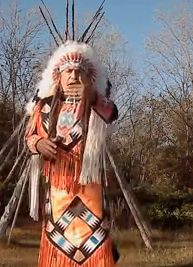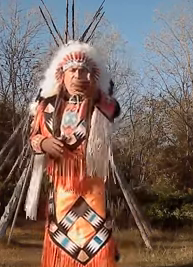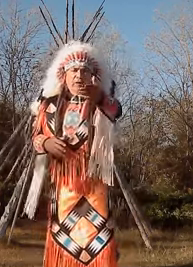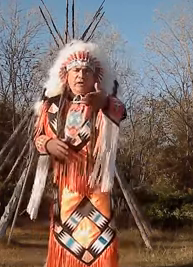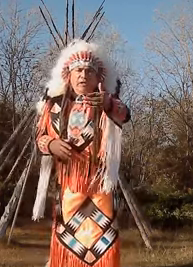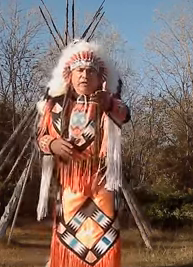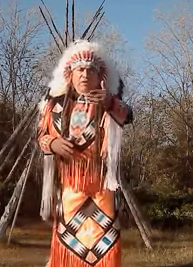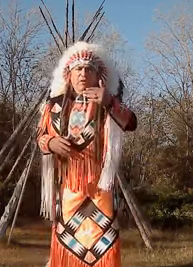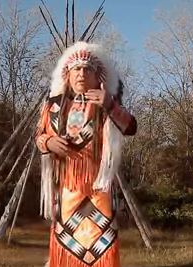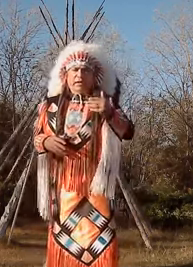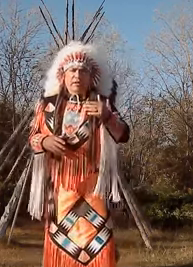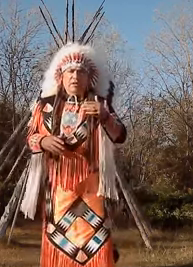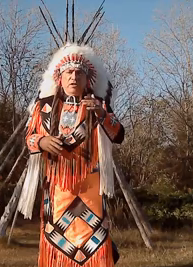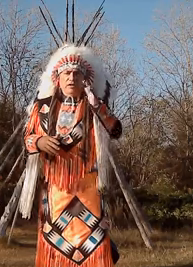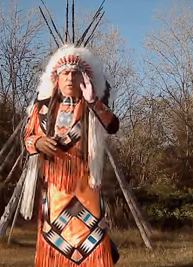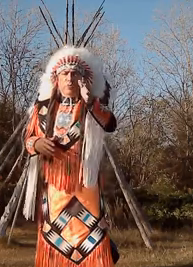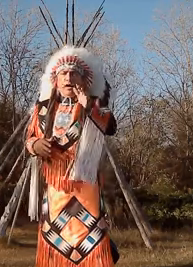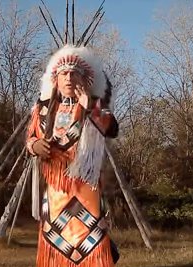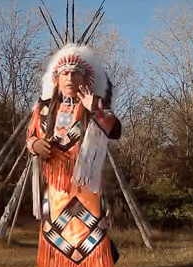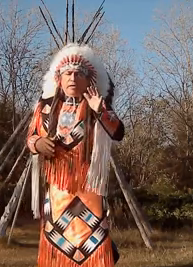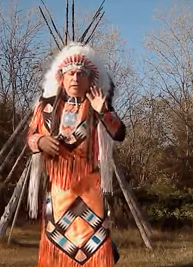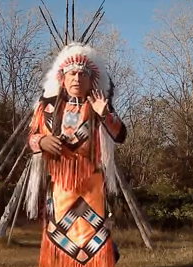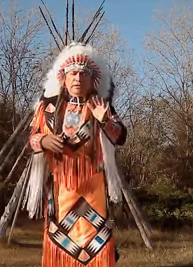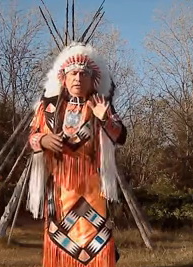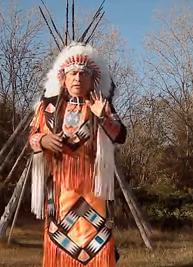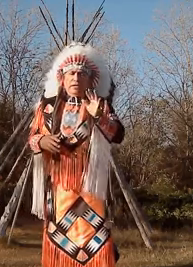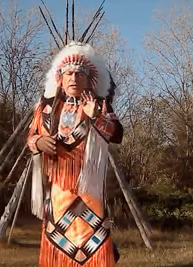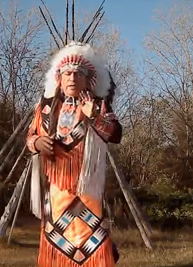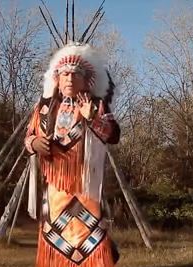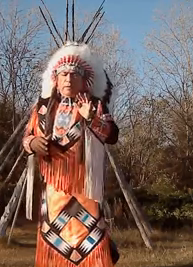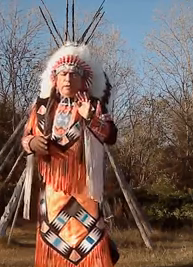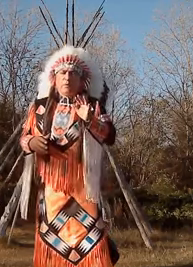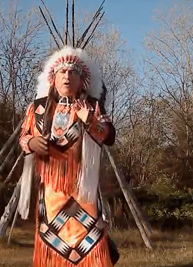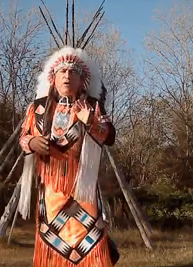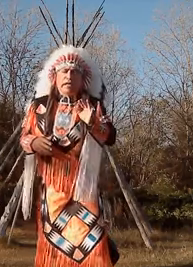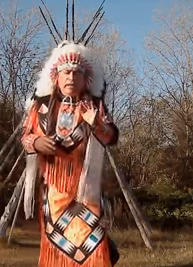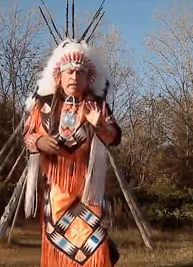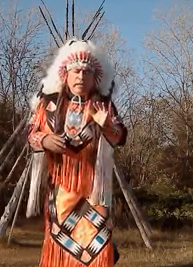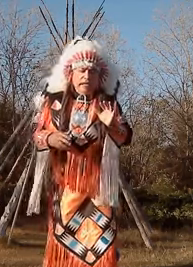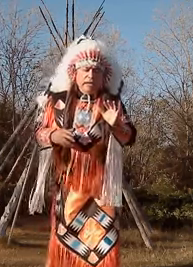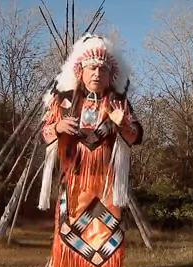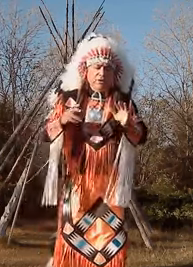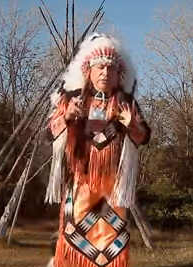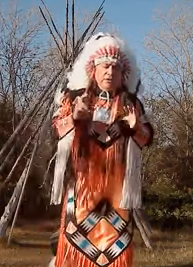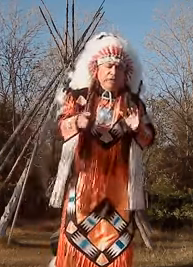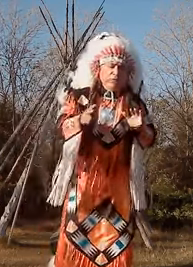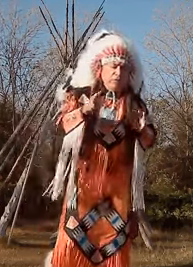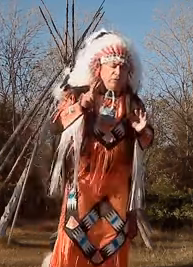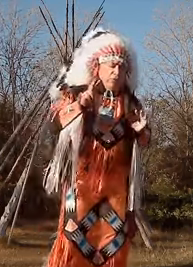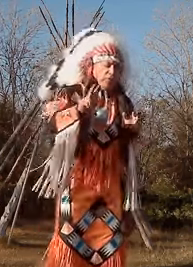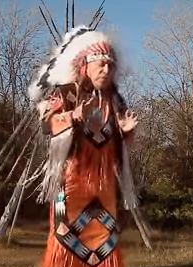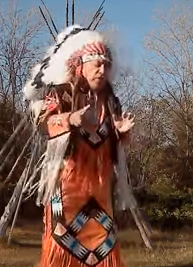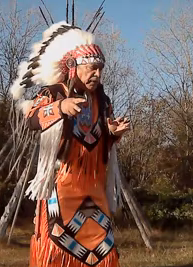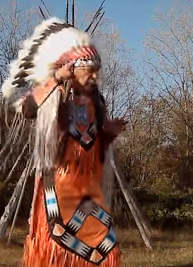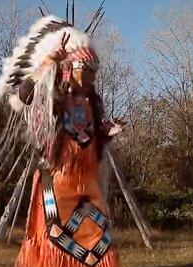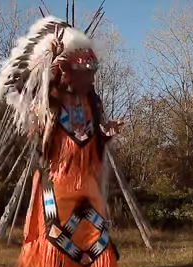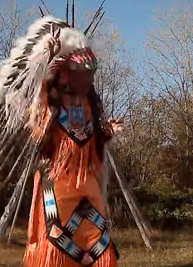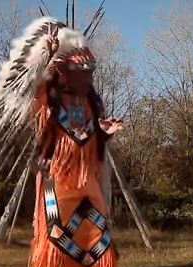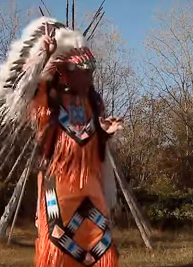camera here that's filming this, you know, this is my wife, Lisa, she's Pawnee. And so the symbol for Pawnee would be like